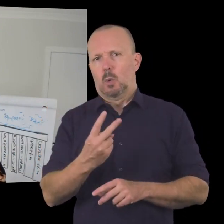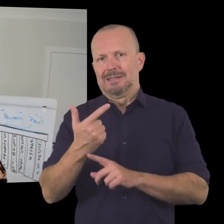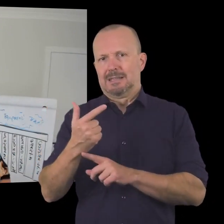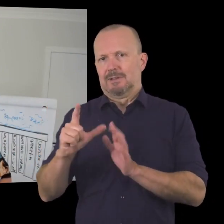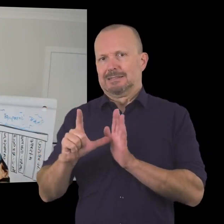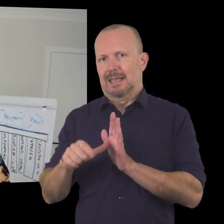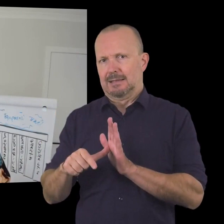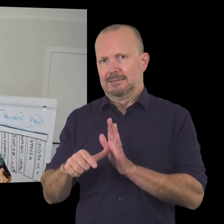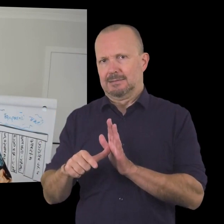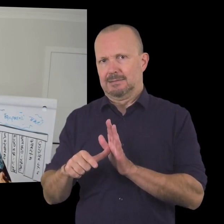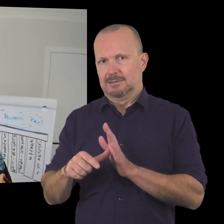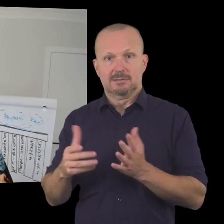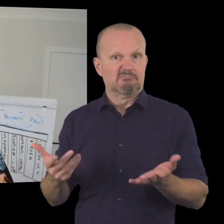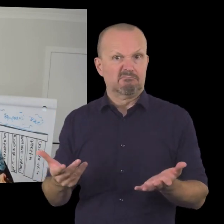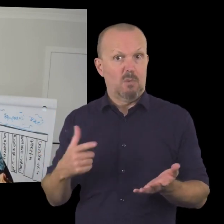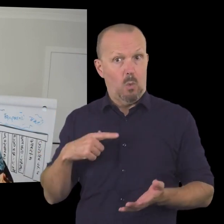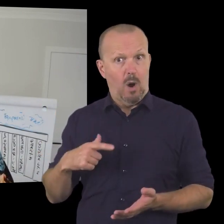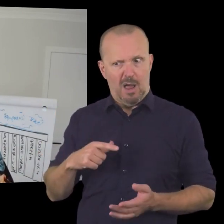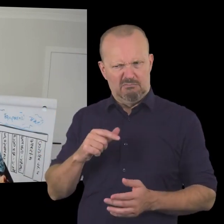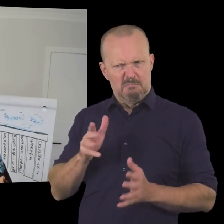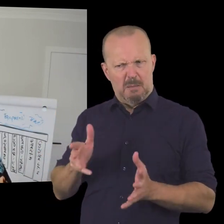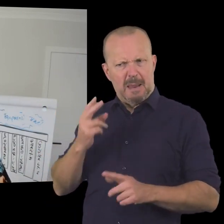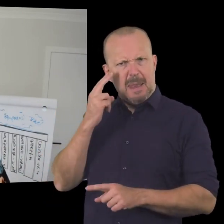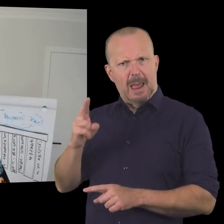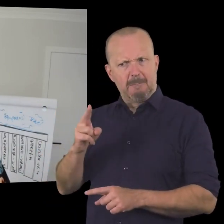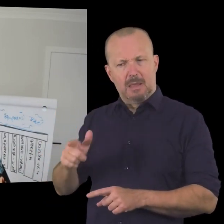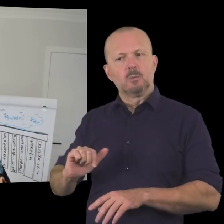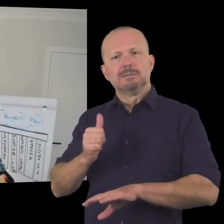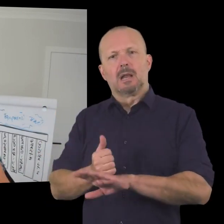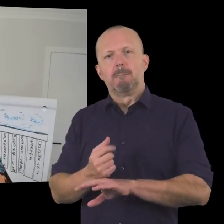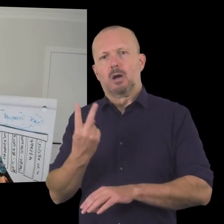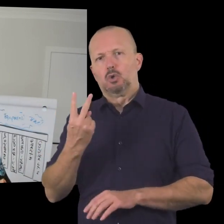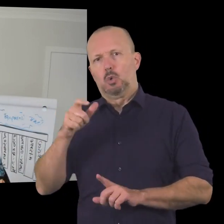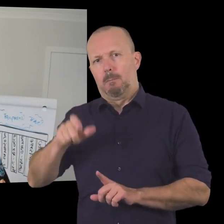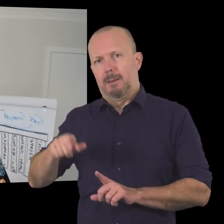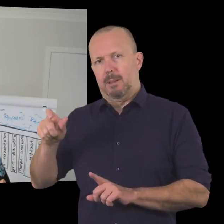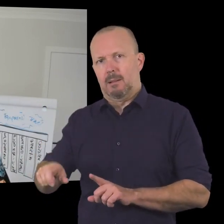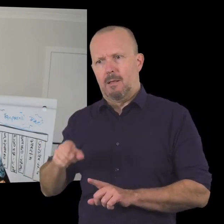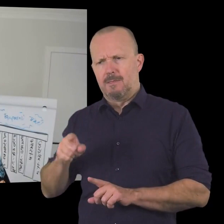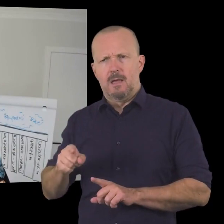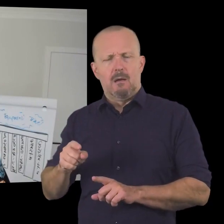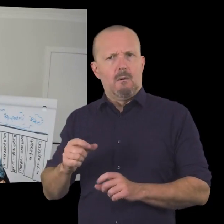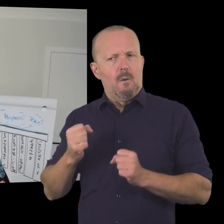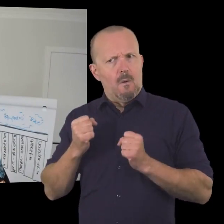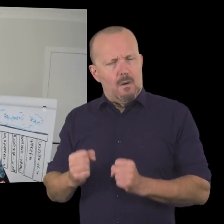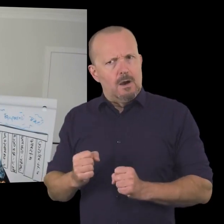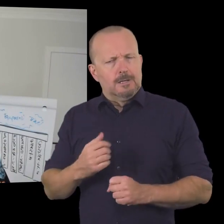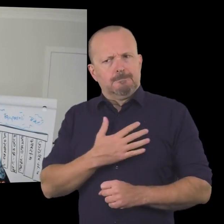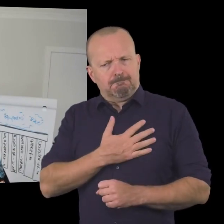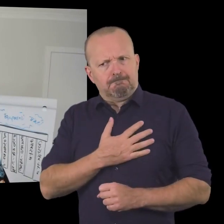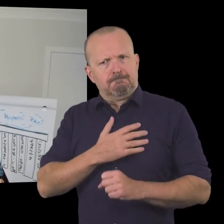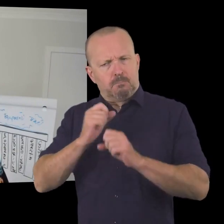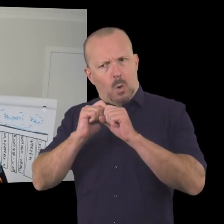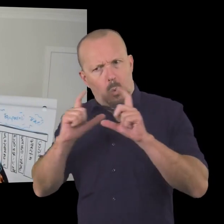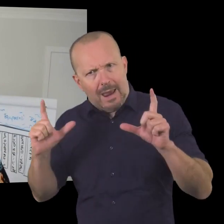so uh 27 seconds as a company uh that has been set up uh by two people who were very aware